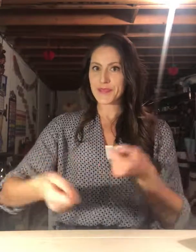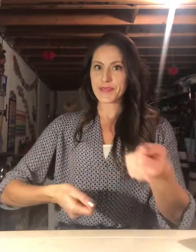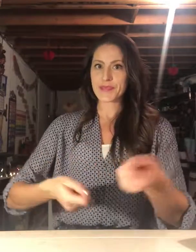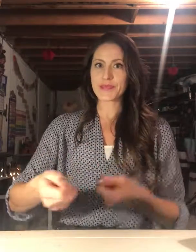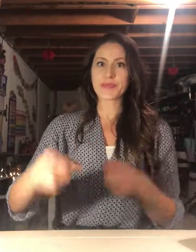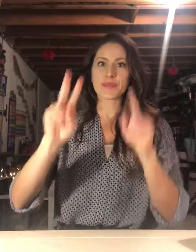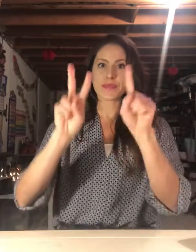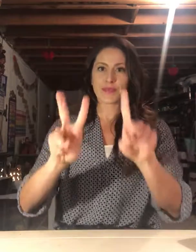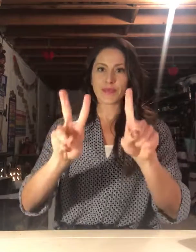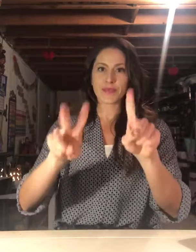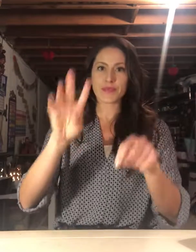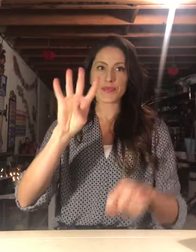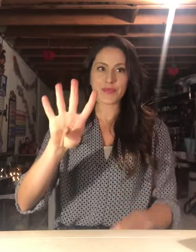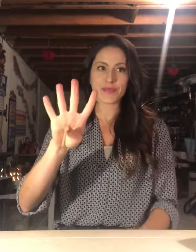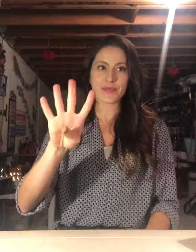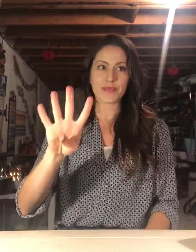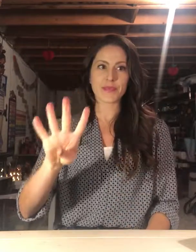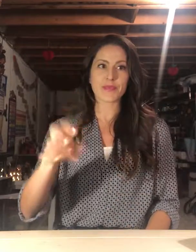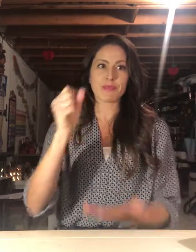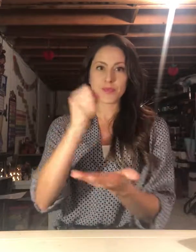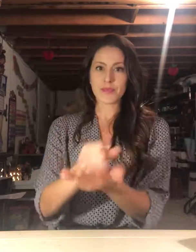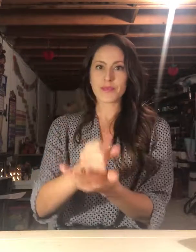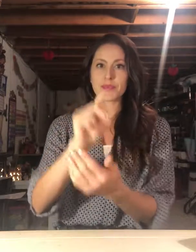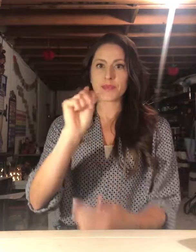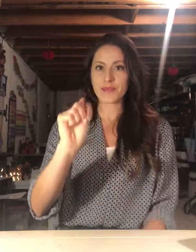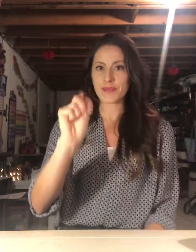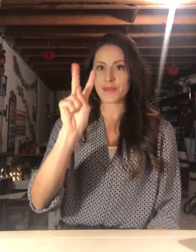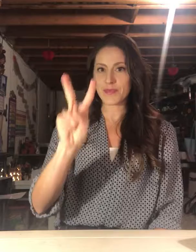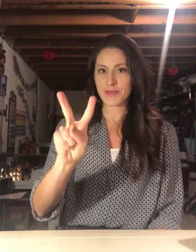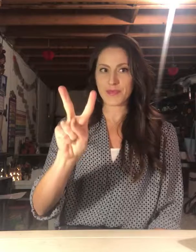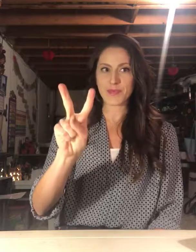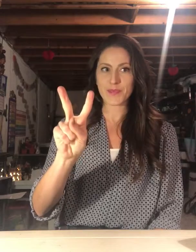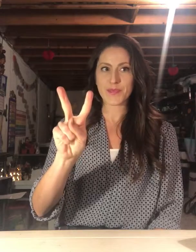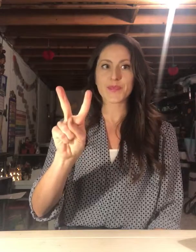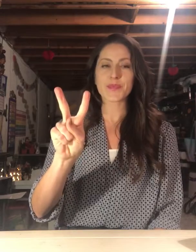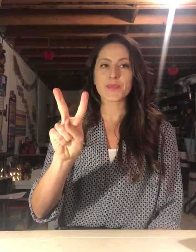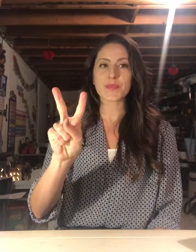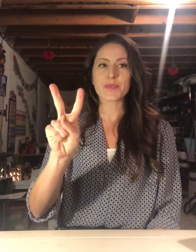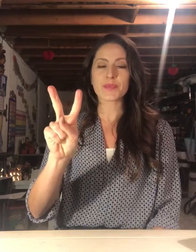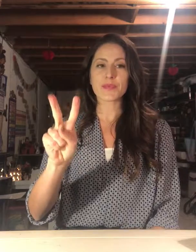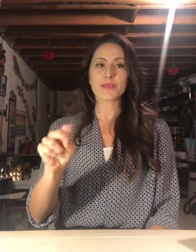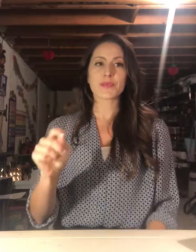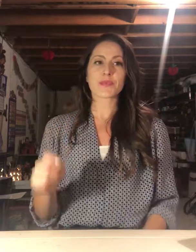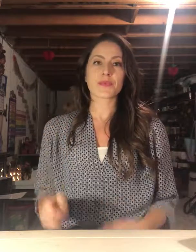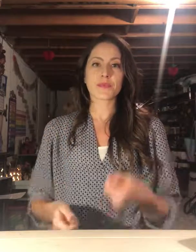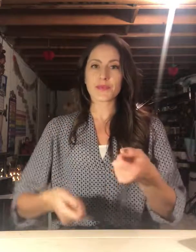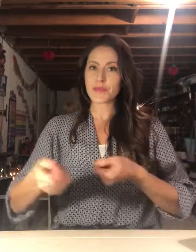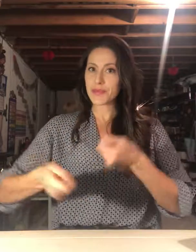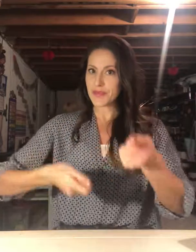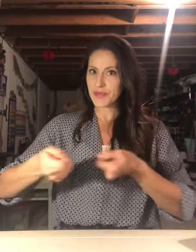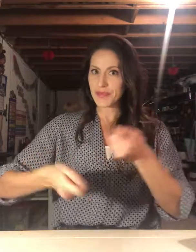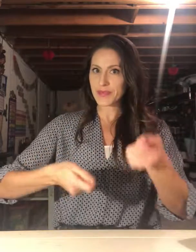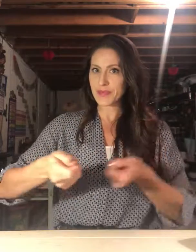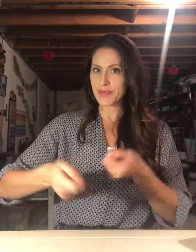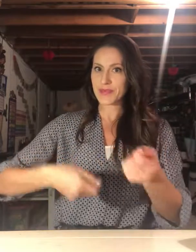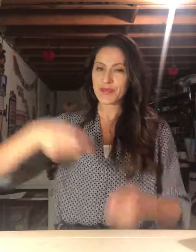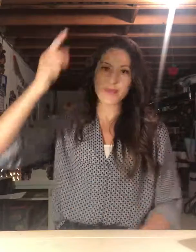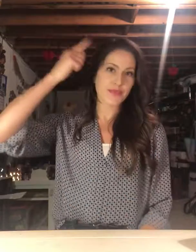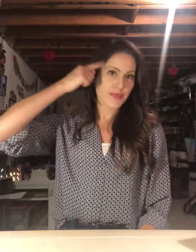in 1240 and established Timbuktu as the center of trade, culture, and